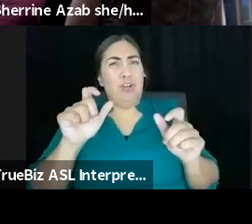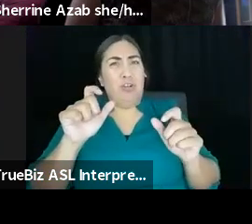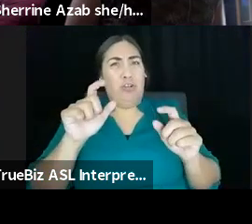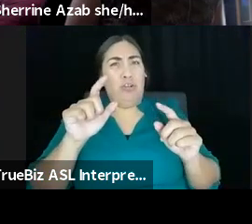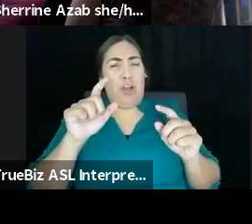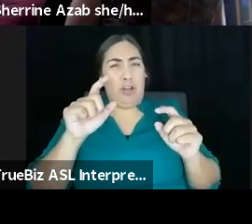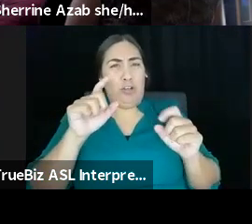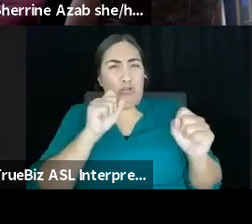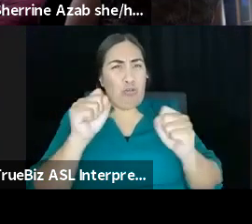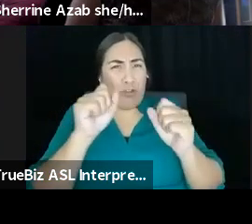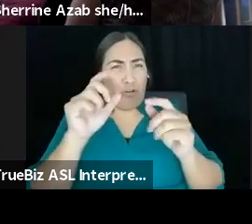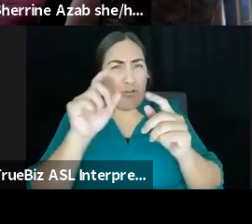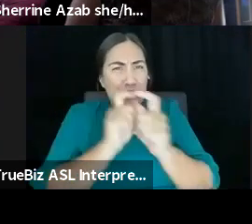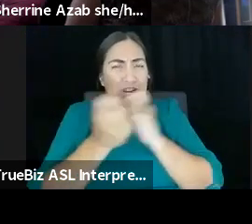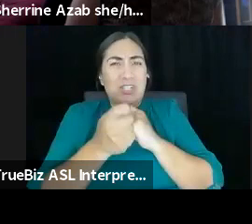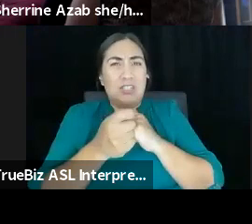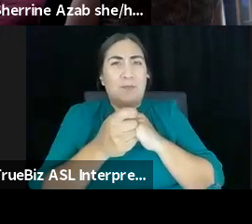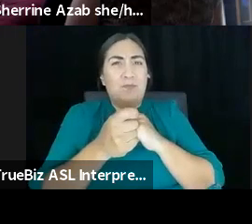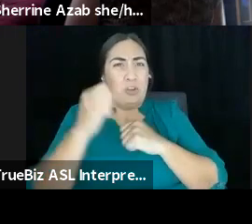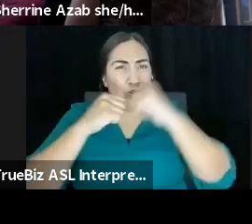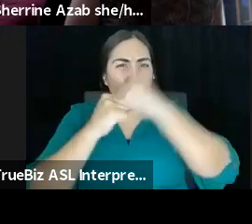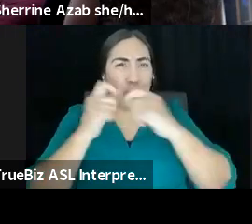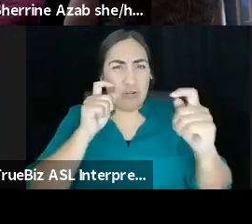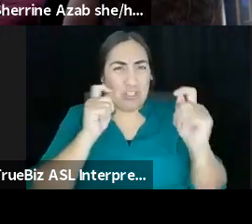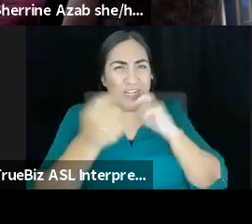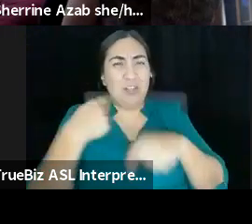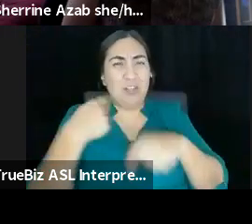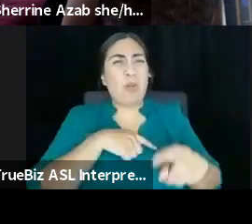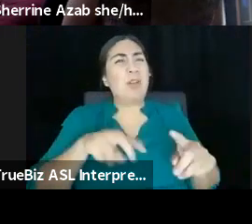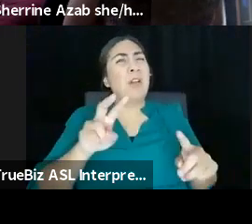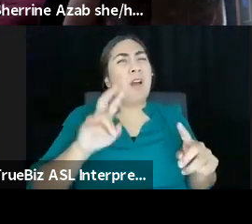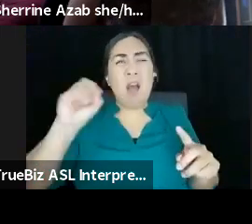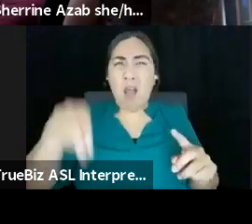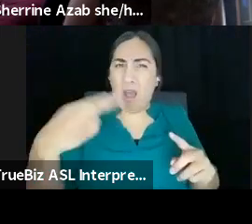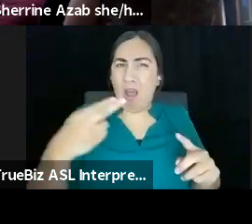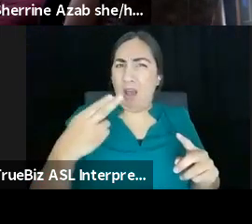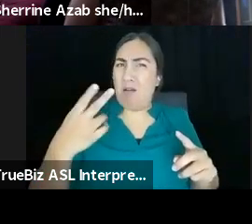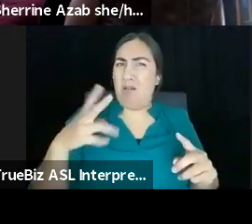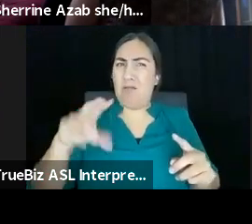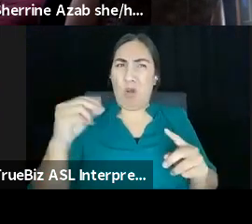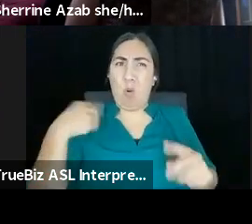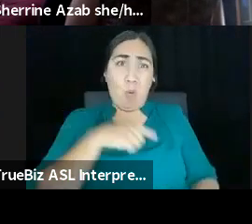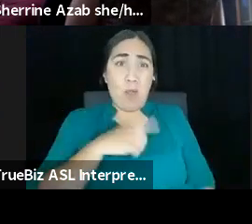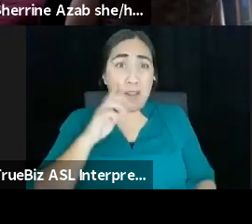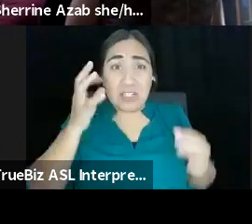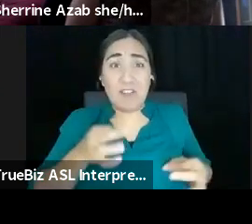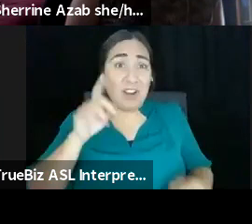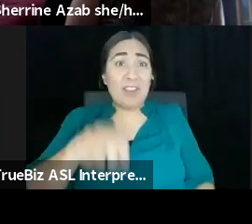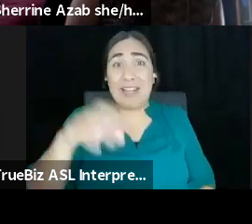in that scarcity mindset. It's Oh, no, we definitely need the COO of AT&T on our board